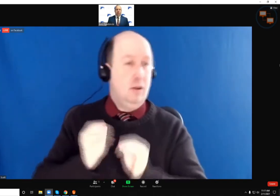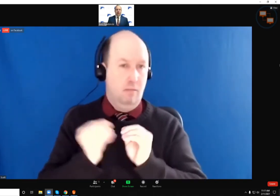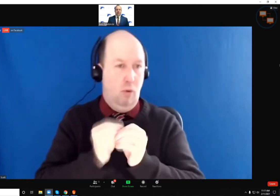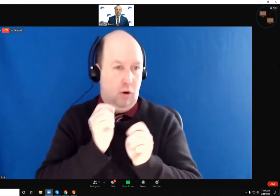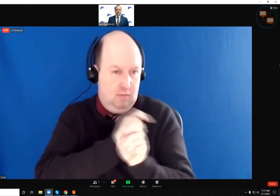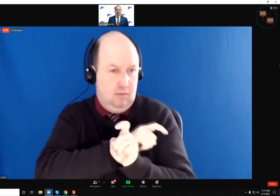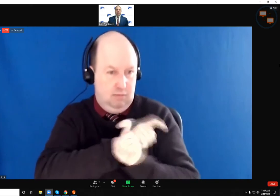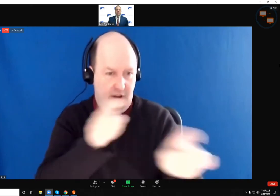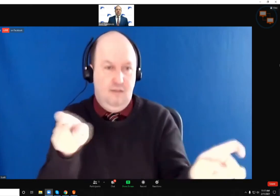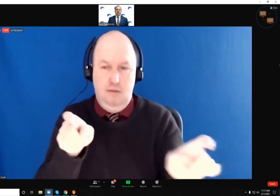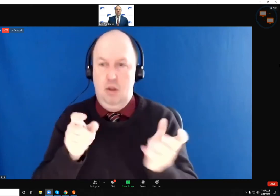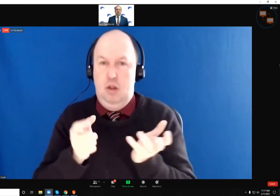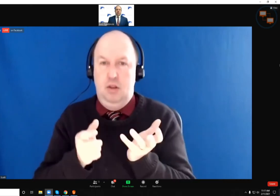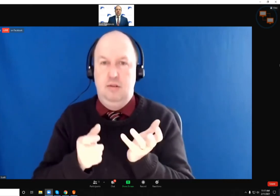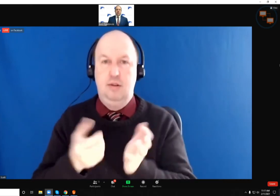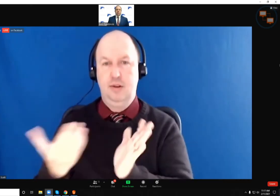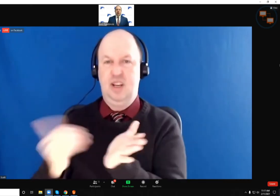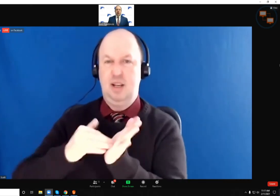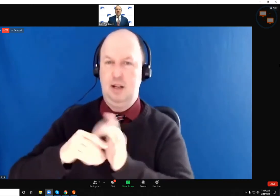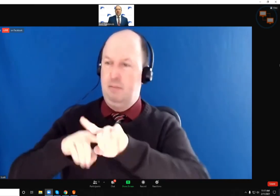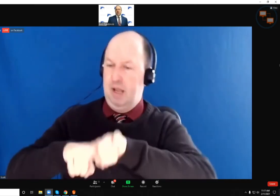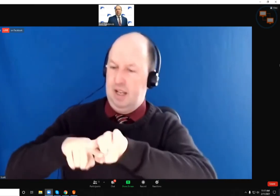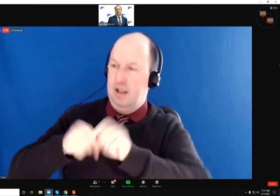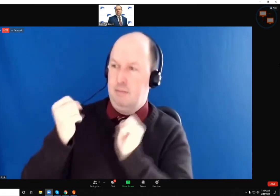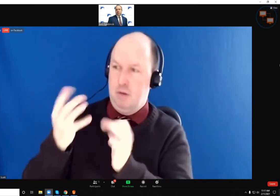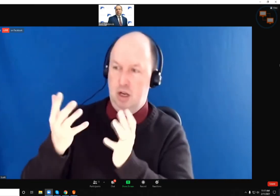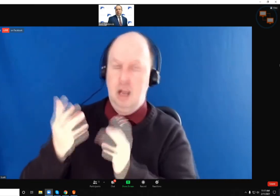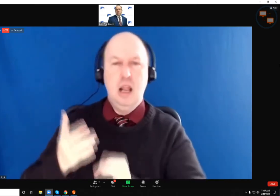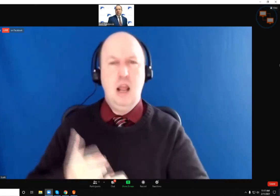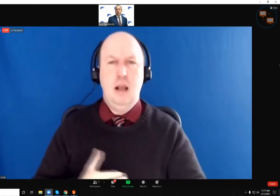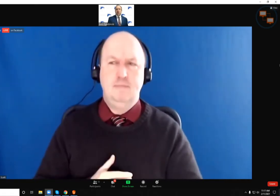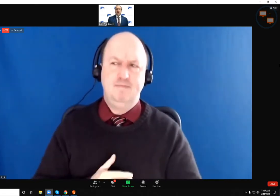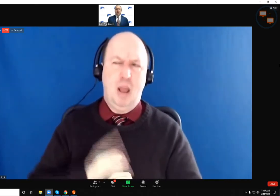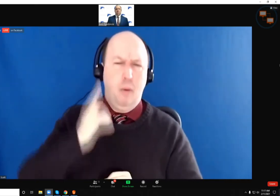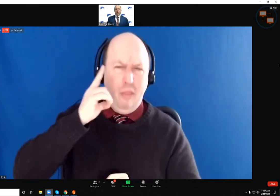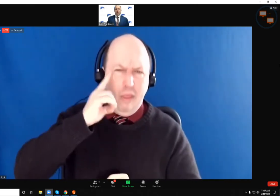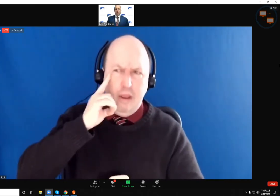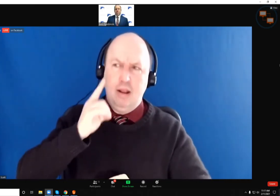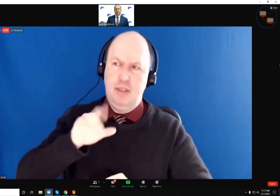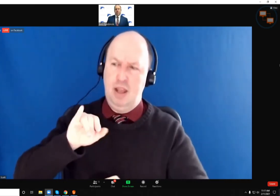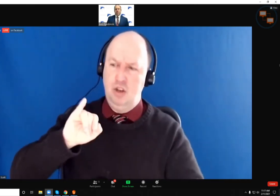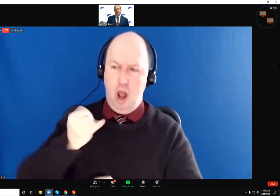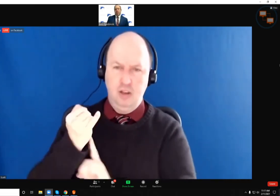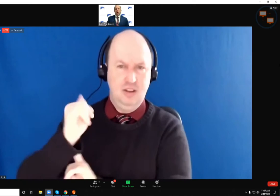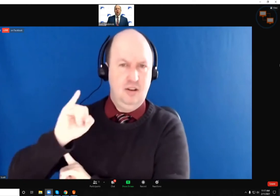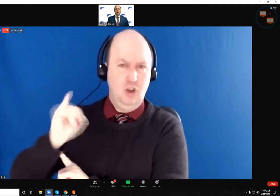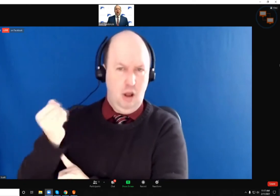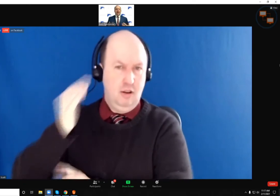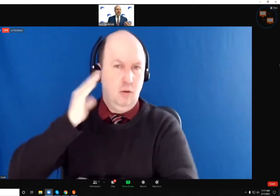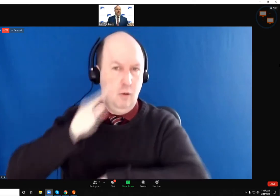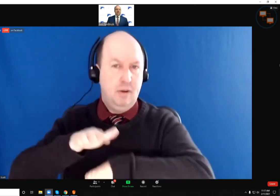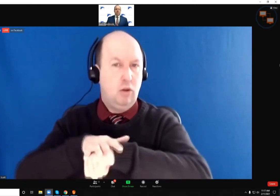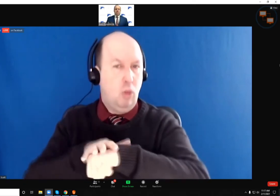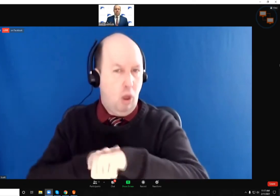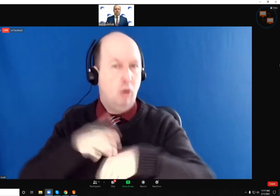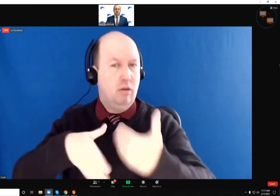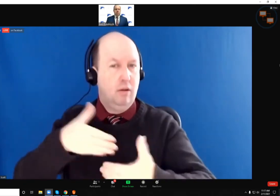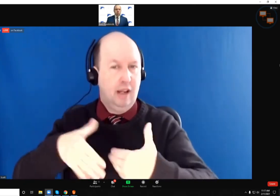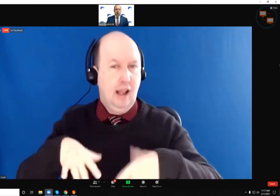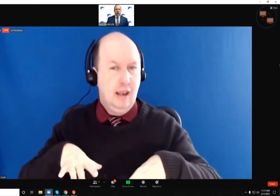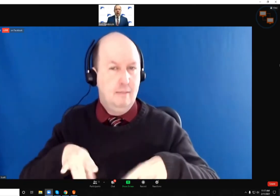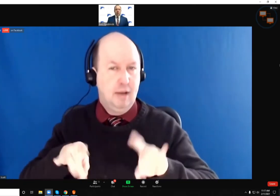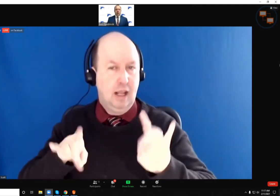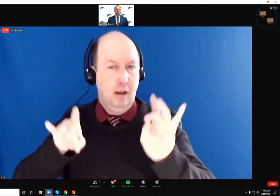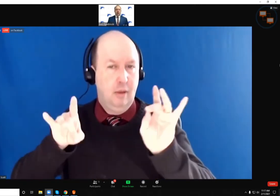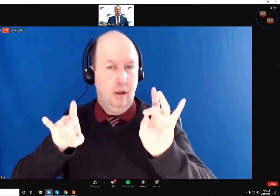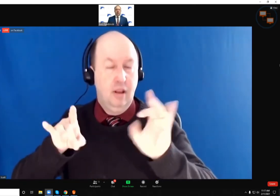what they're anticipating that their release will be. I imagine it's going to be somewhat slow at the start, but it should speed up. Again, some numbers